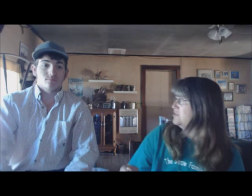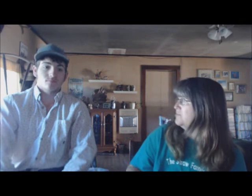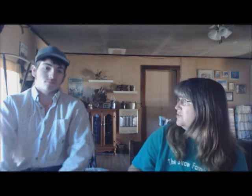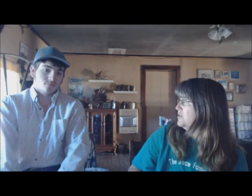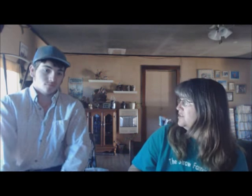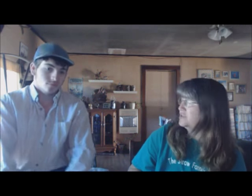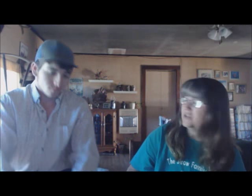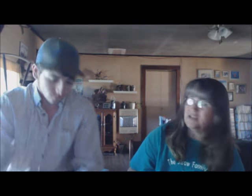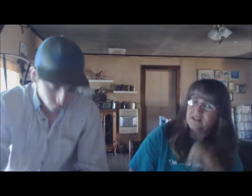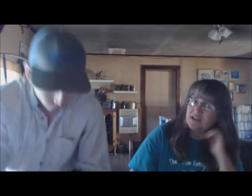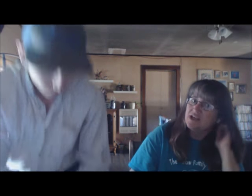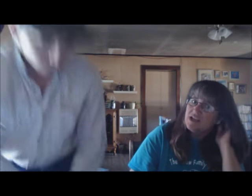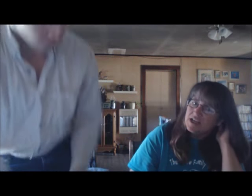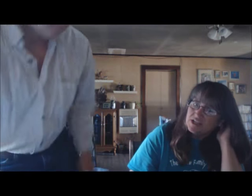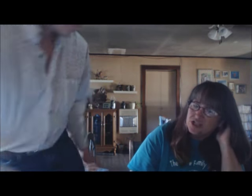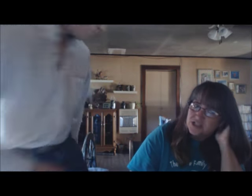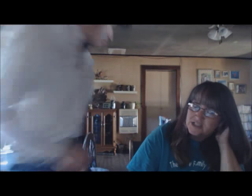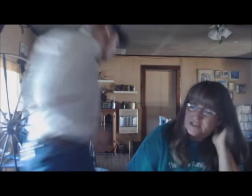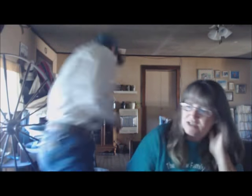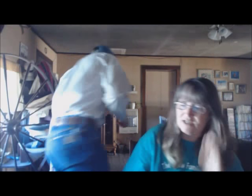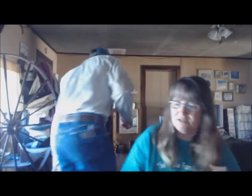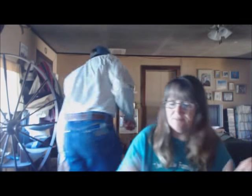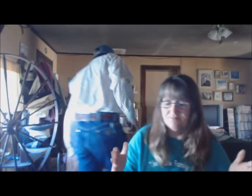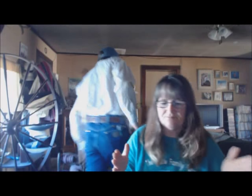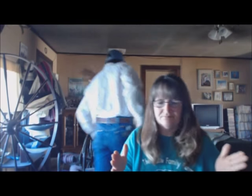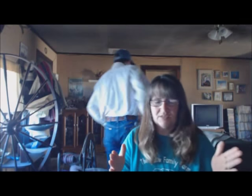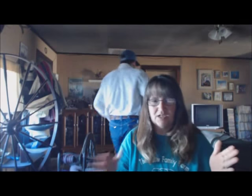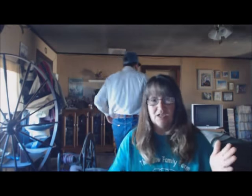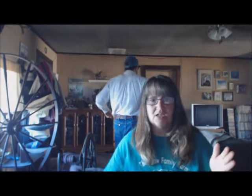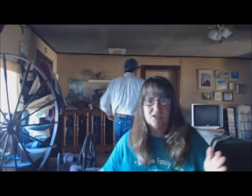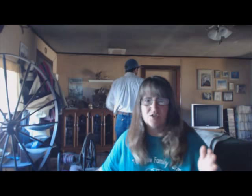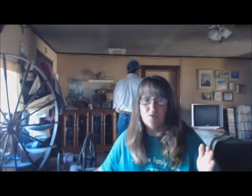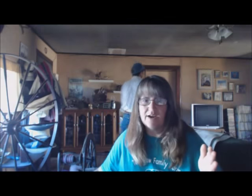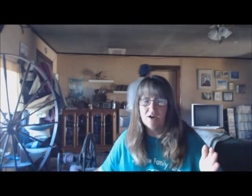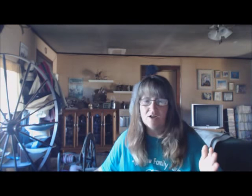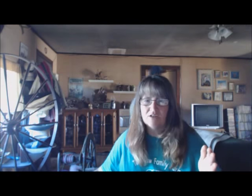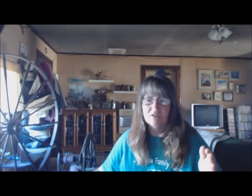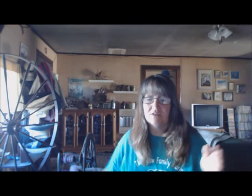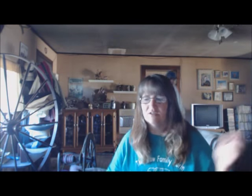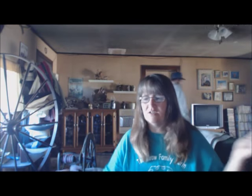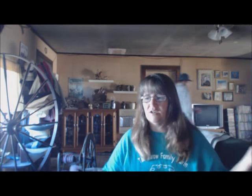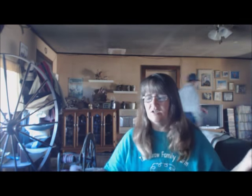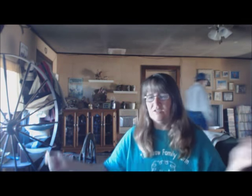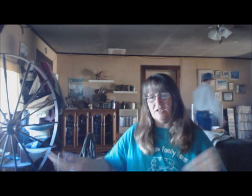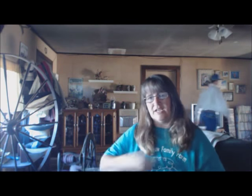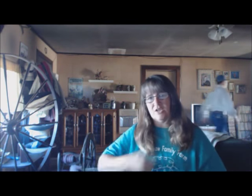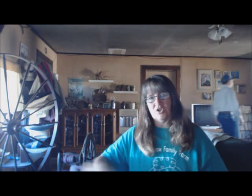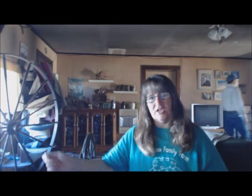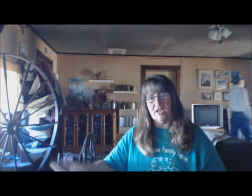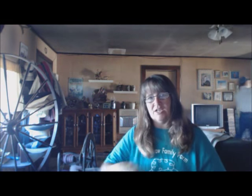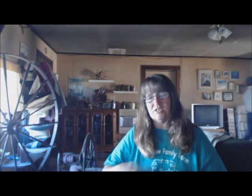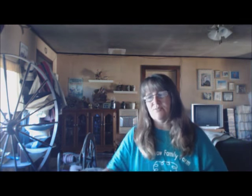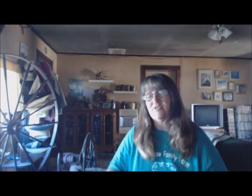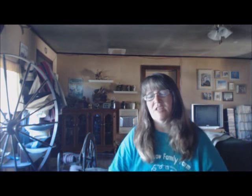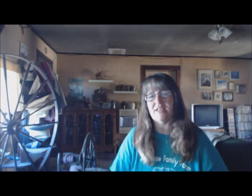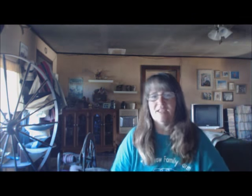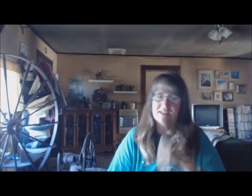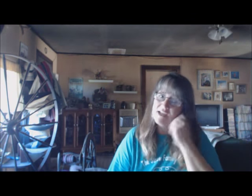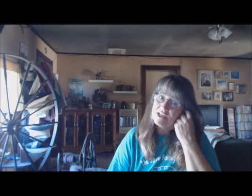show it to them real quick, so we can see. It's just, um, a square on a little handle, and I just move it like this